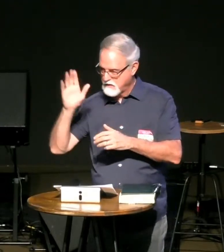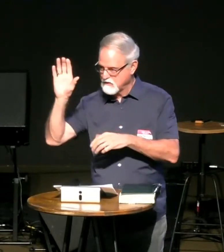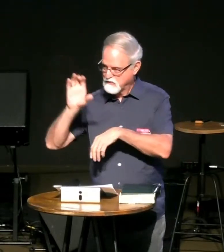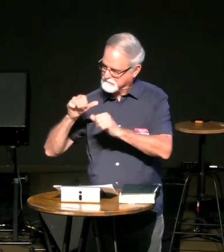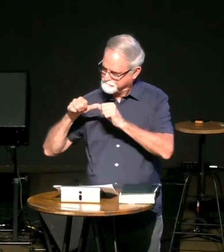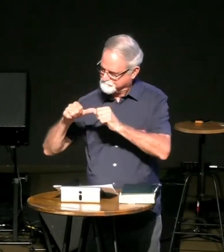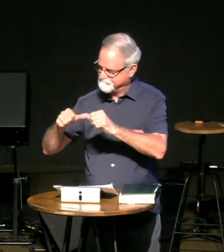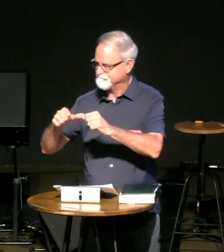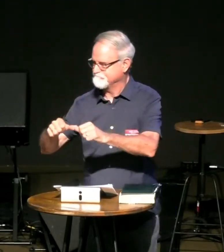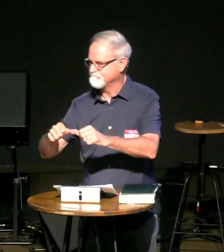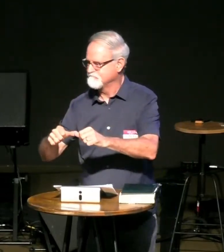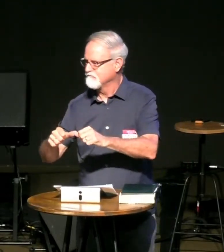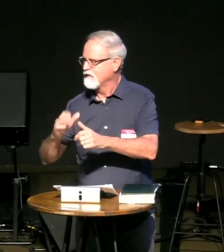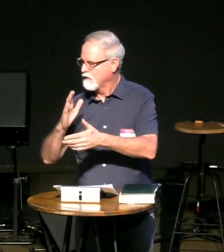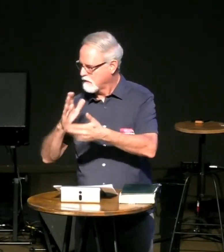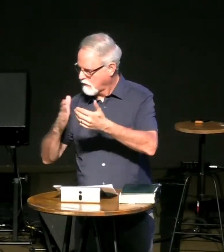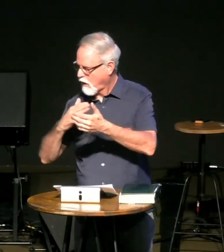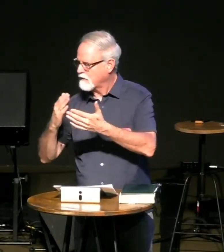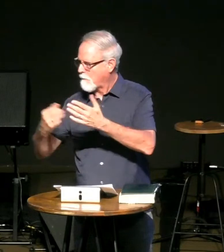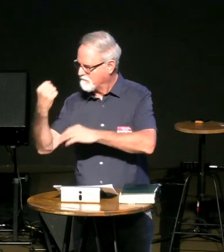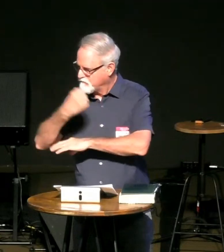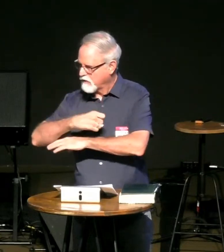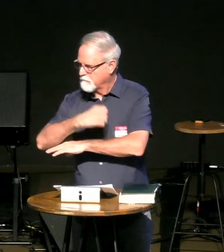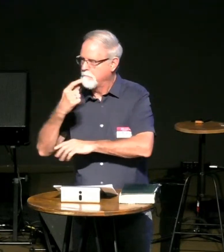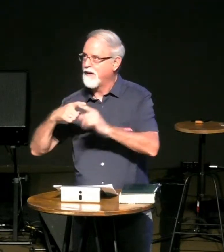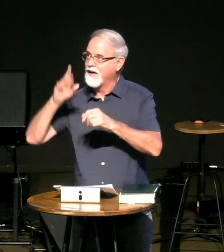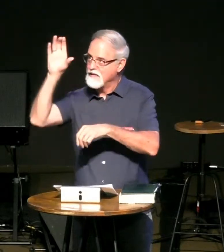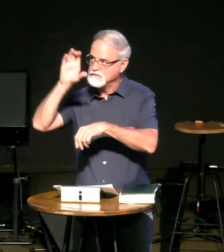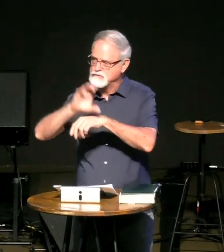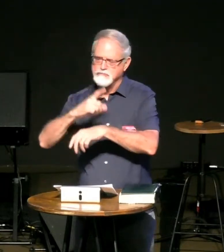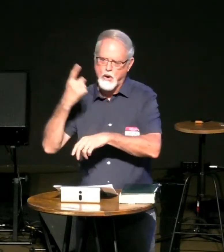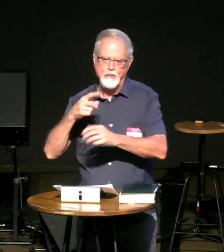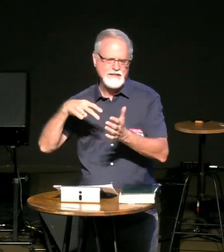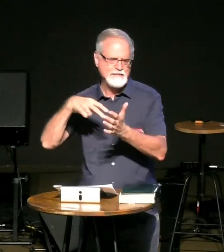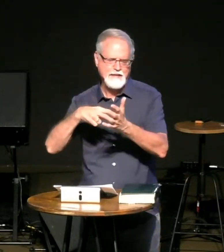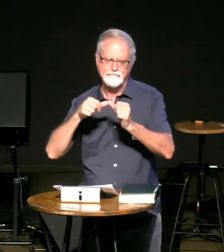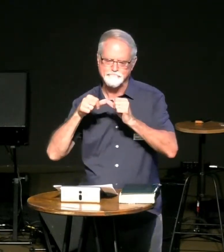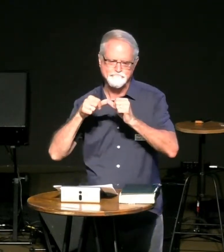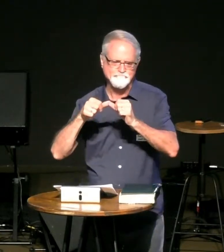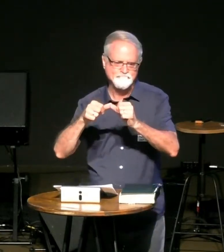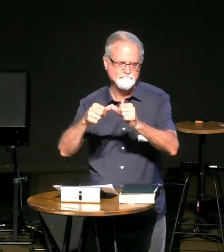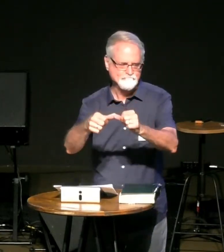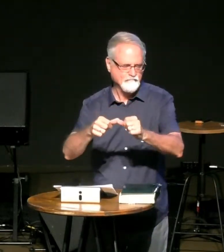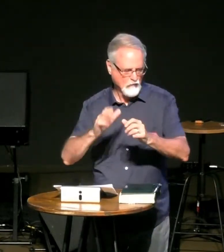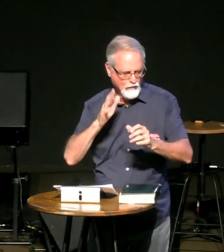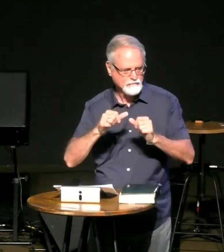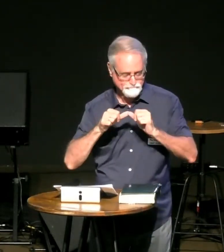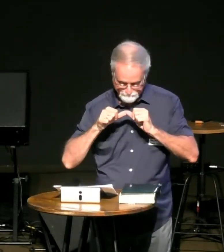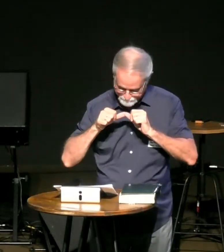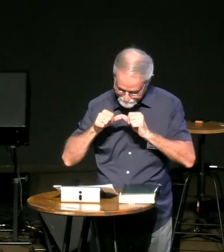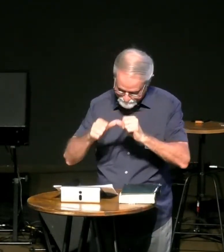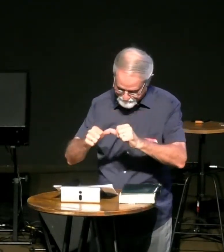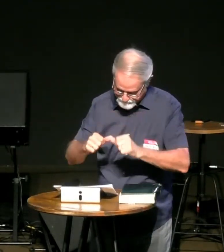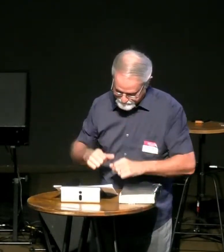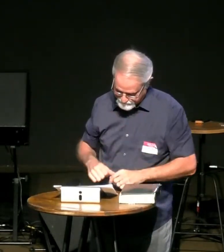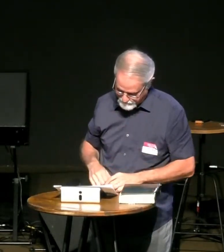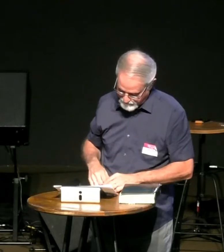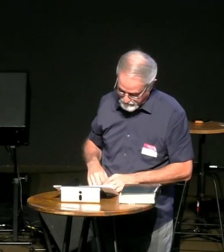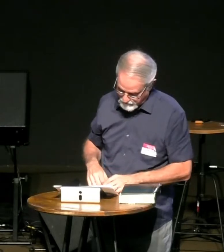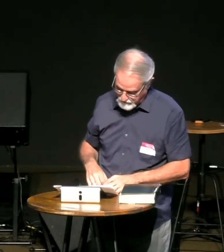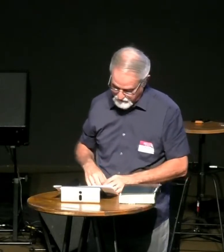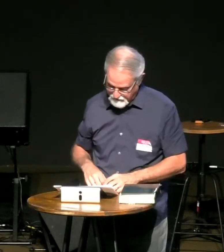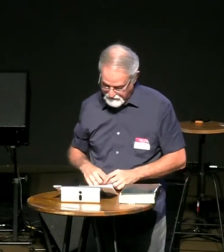that's what his word tells us and that's the church we're in that's continued and the gates of hell or this world will not